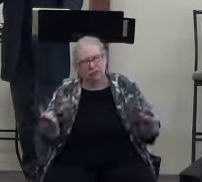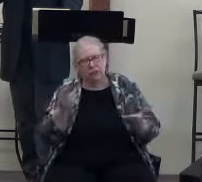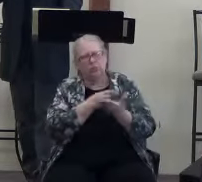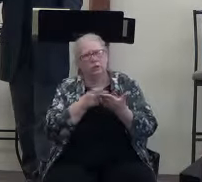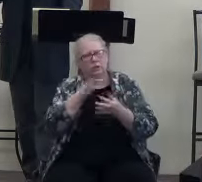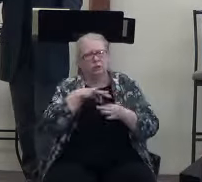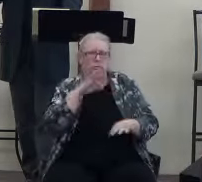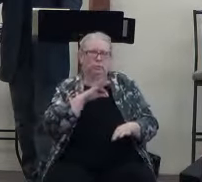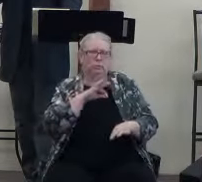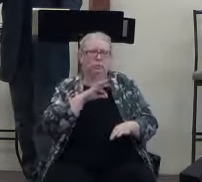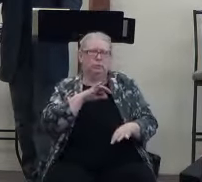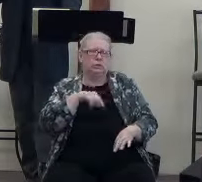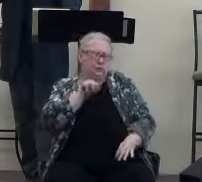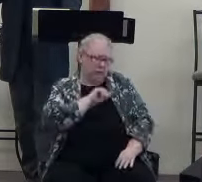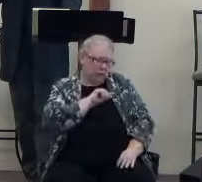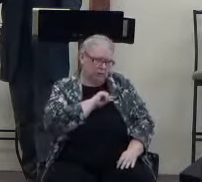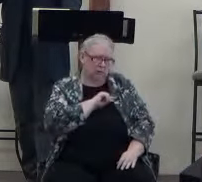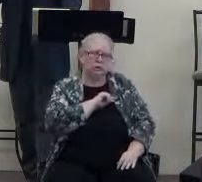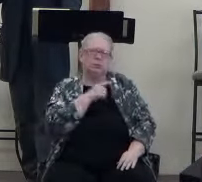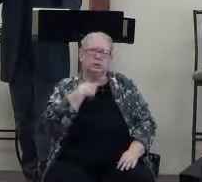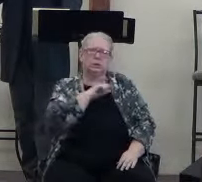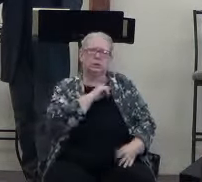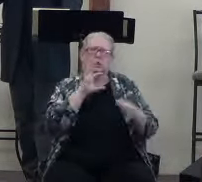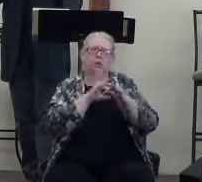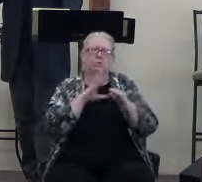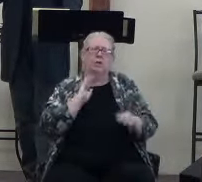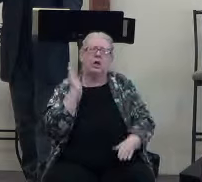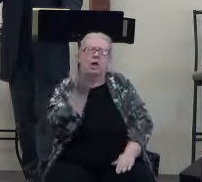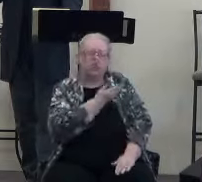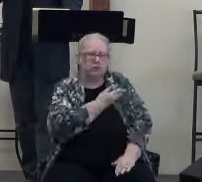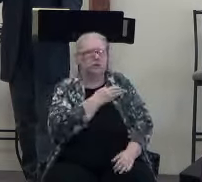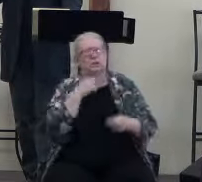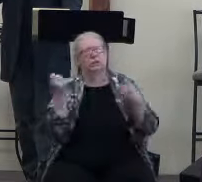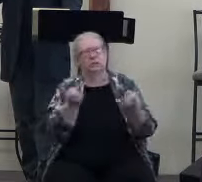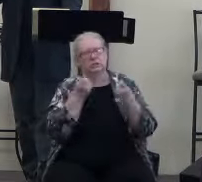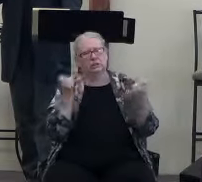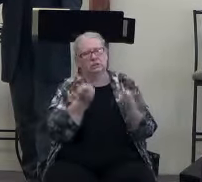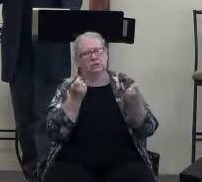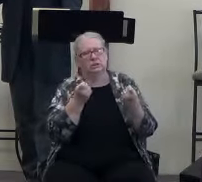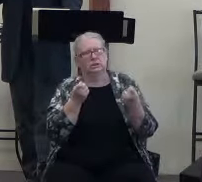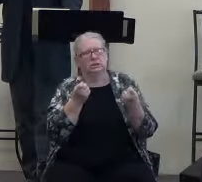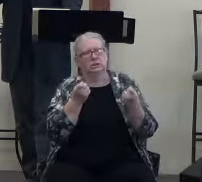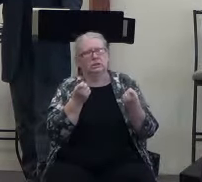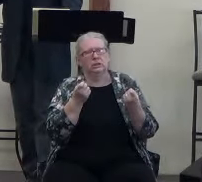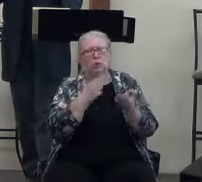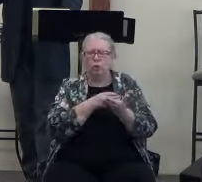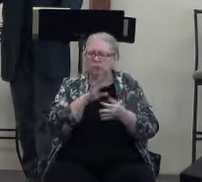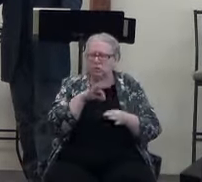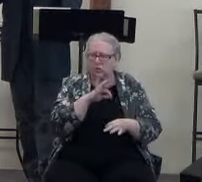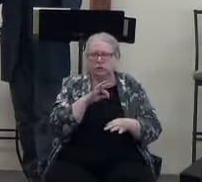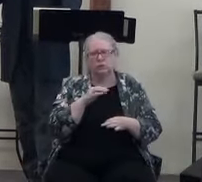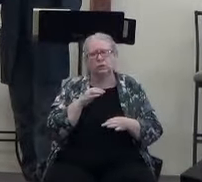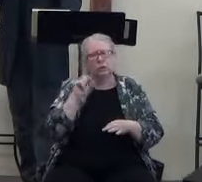Spirit should convict us of our sin. But the Holy Spirit causes us to love Jesus more than